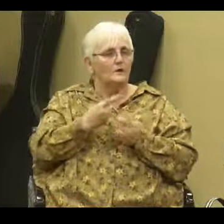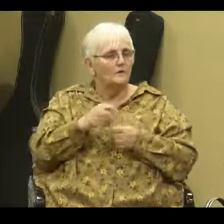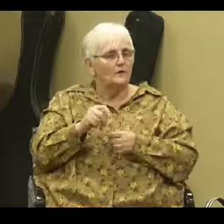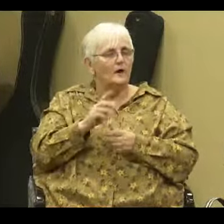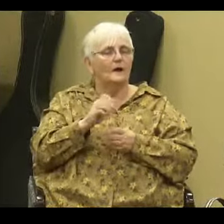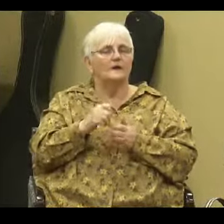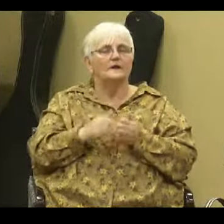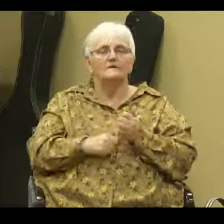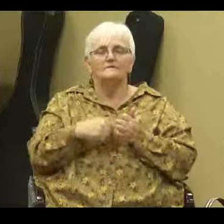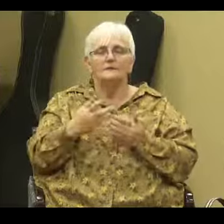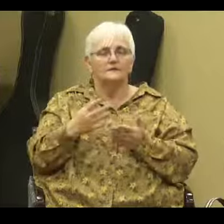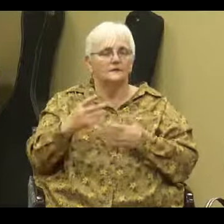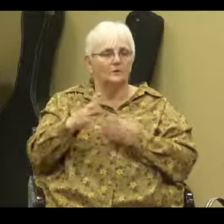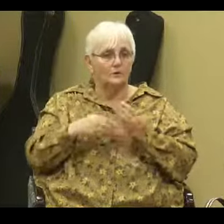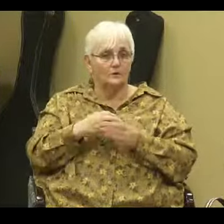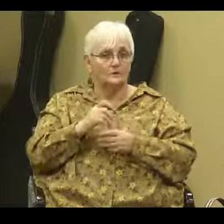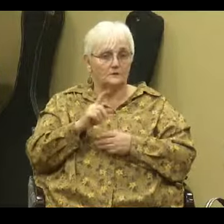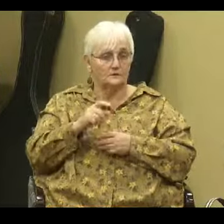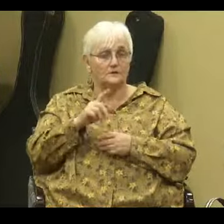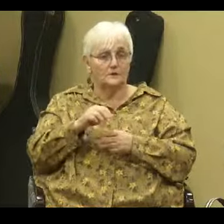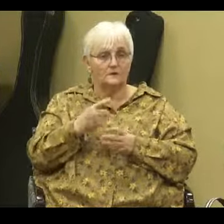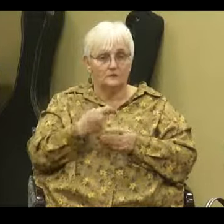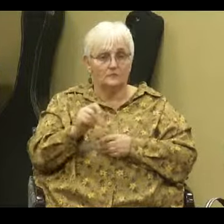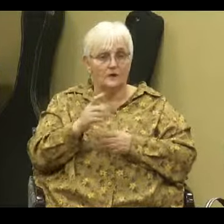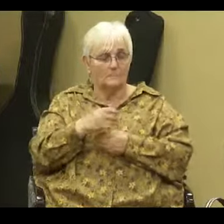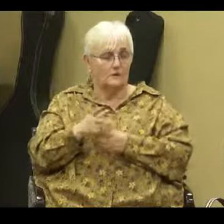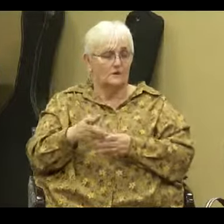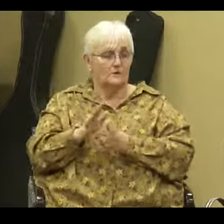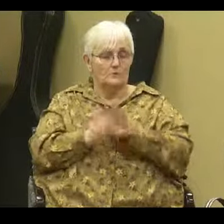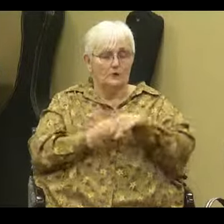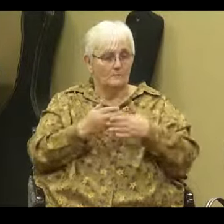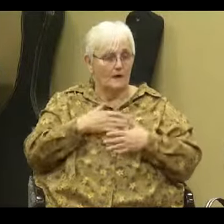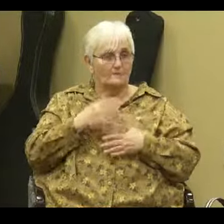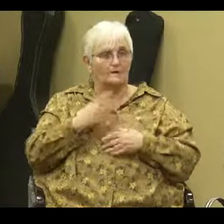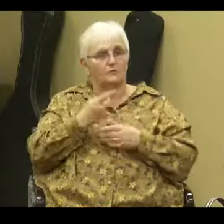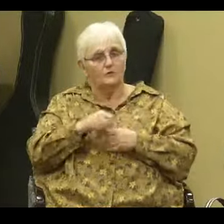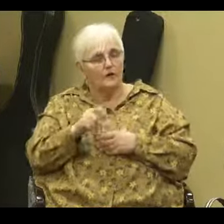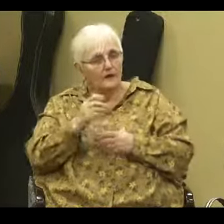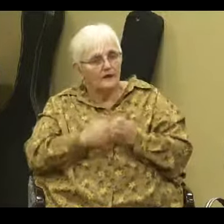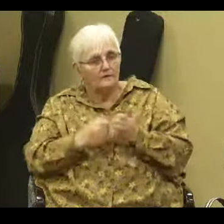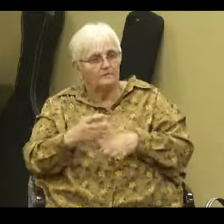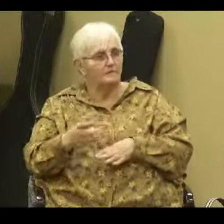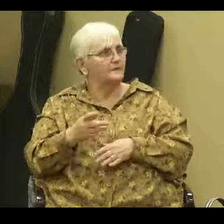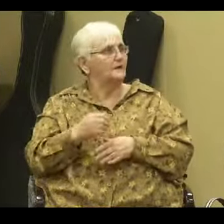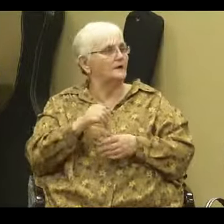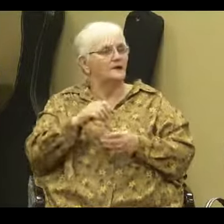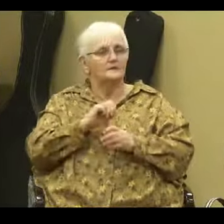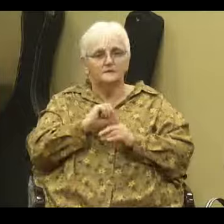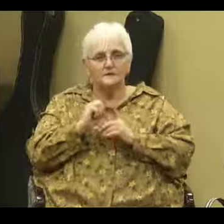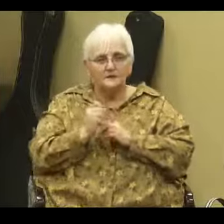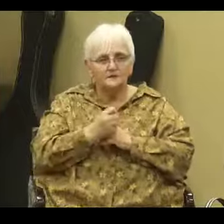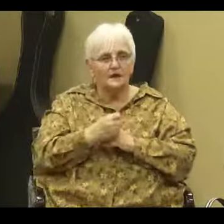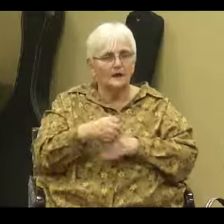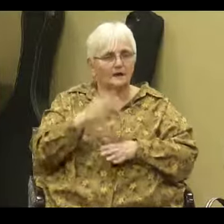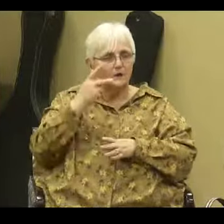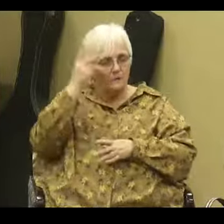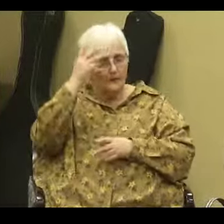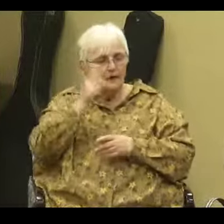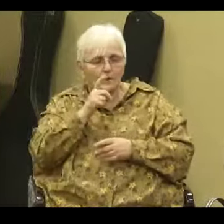else that the world says you should try to make you happy, when you try everything that society, your parents, whoever taught